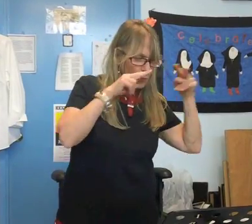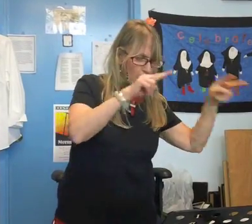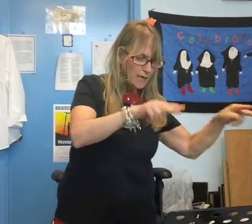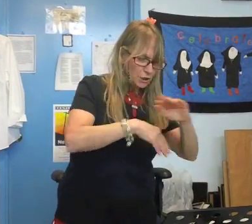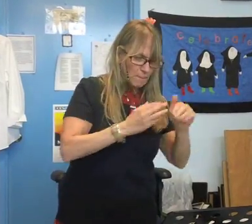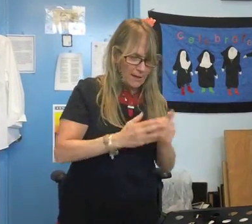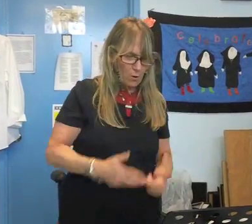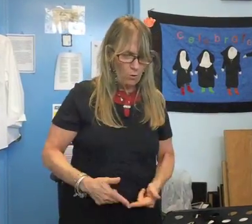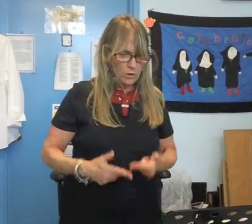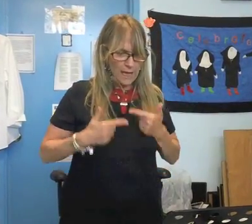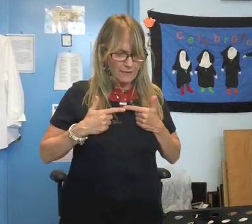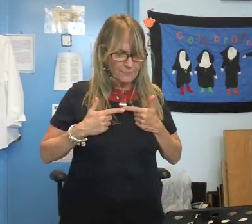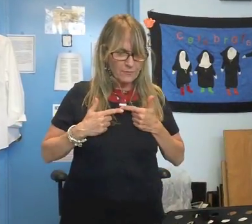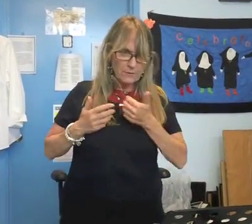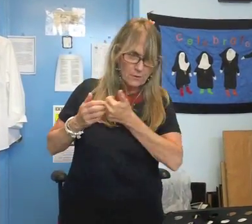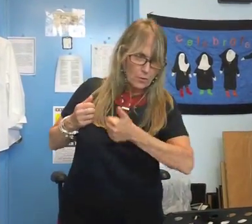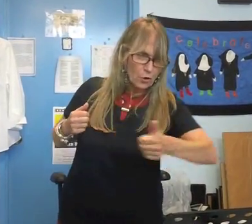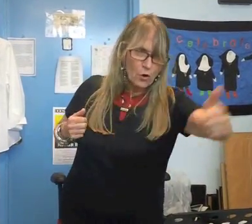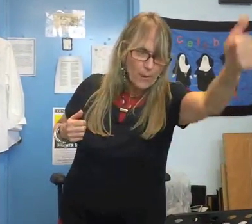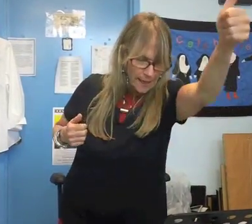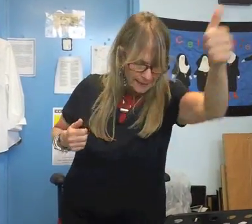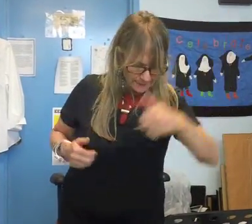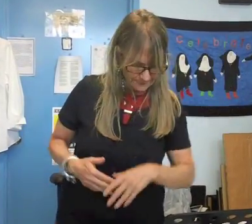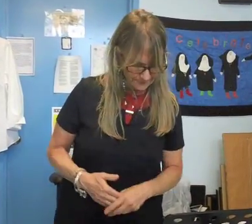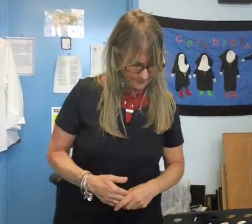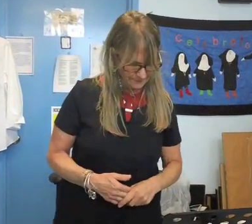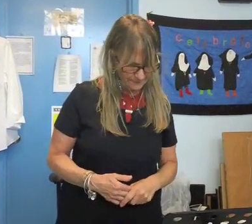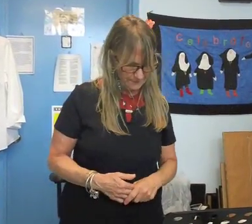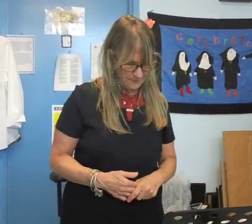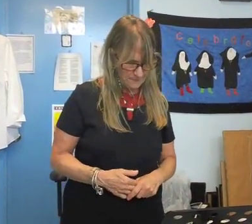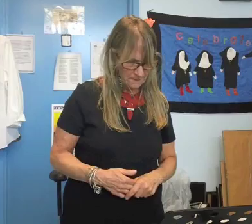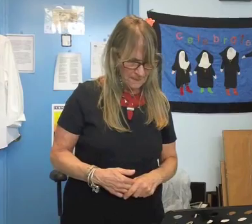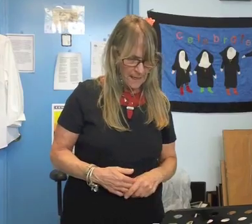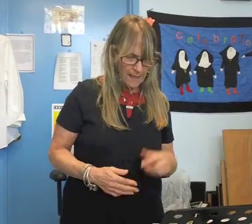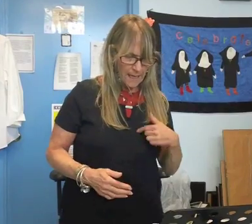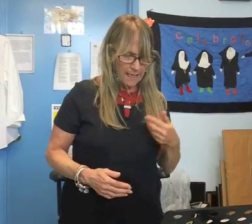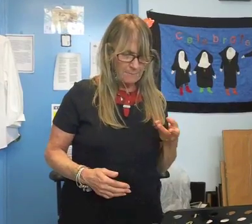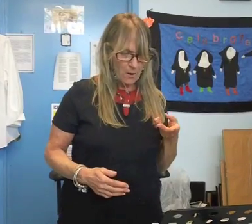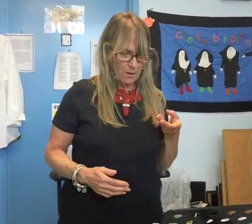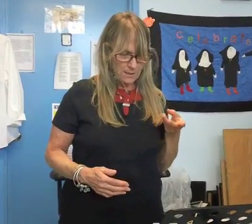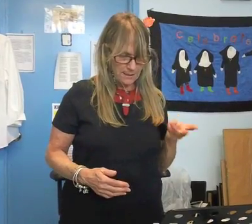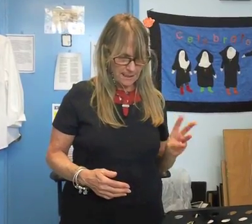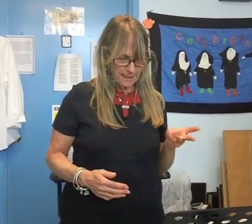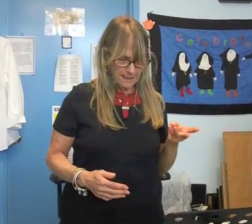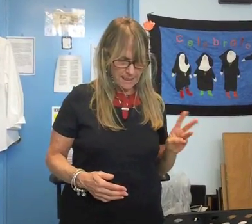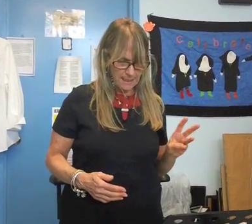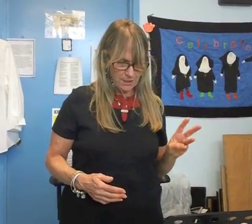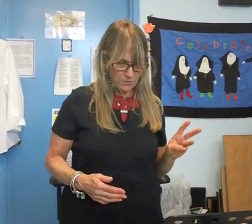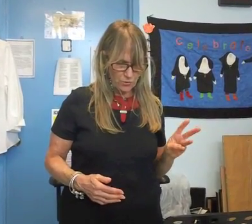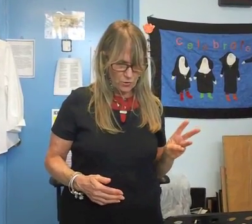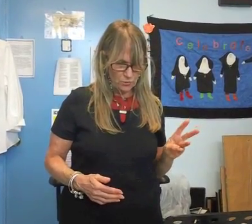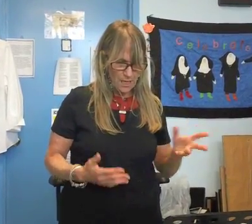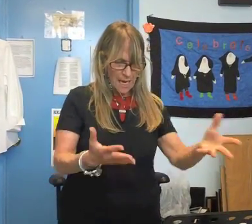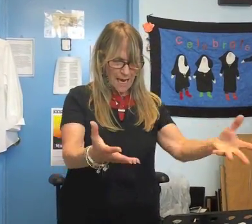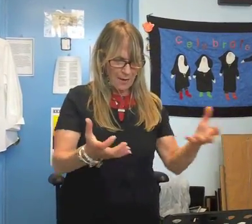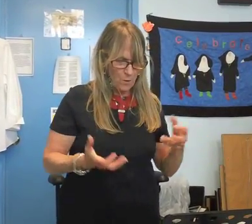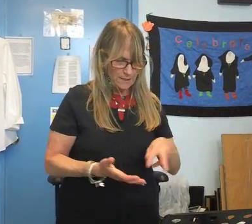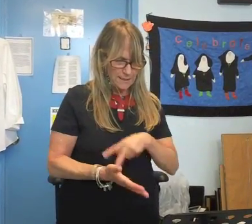watch my whole life go by why not I am 16 years old I want to